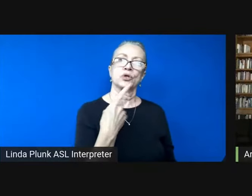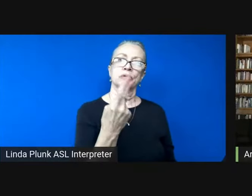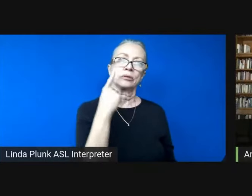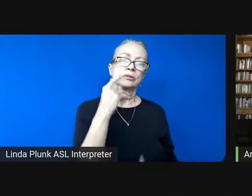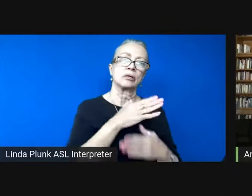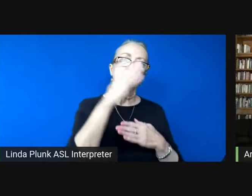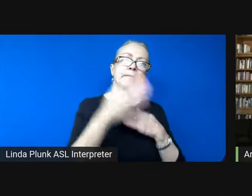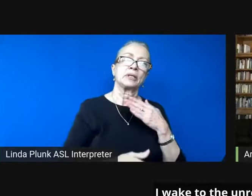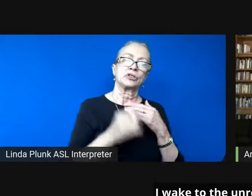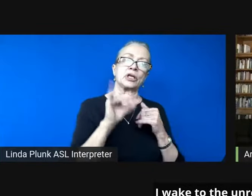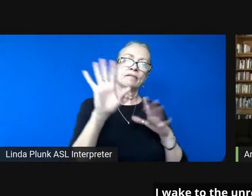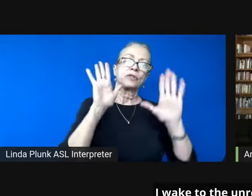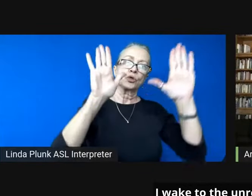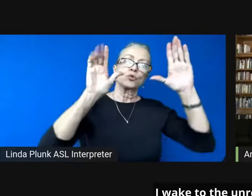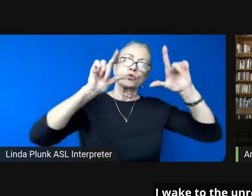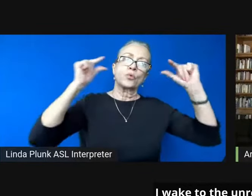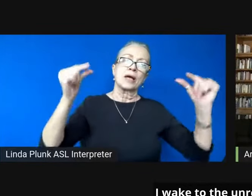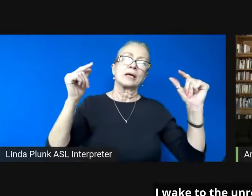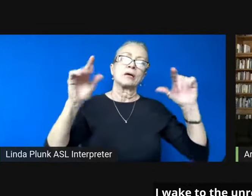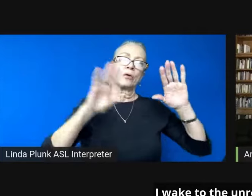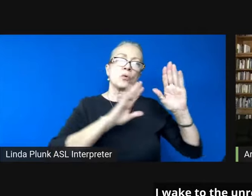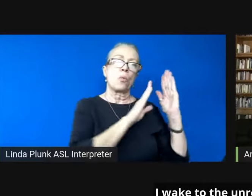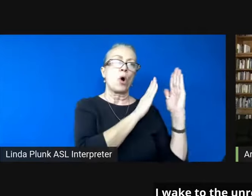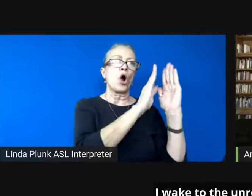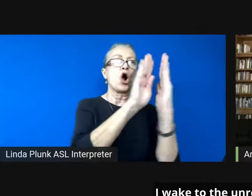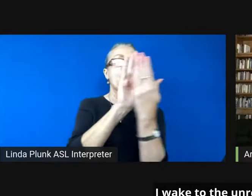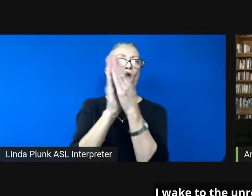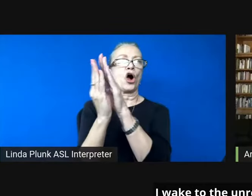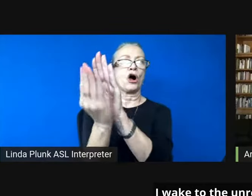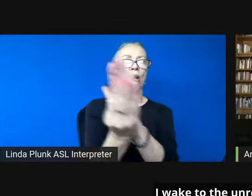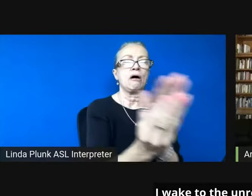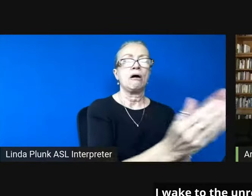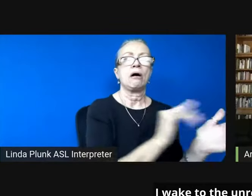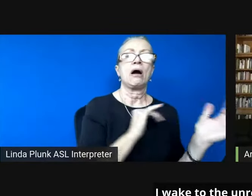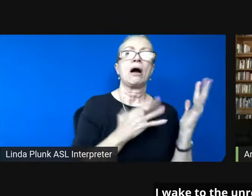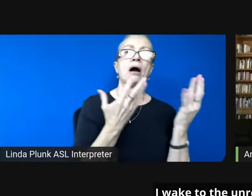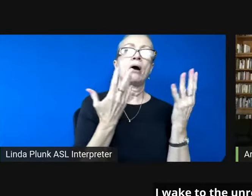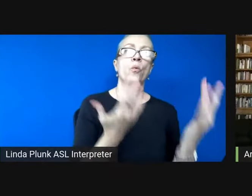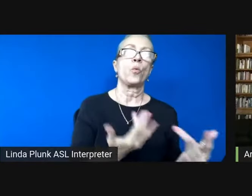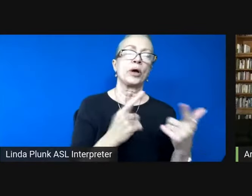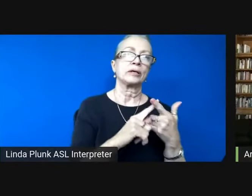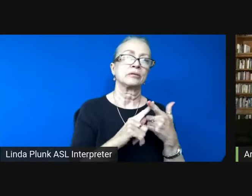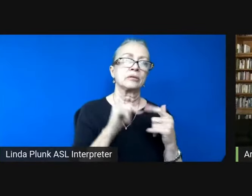great wall i wake to the unrepeatable contour of this breath